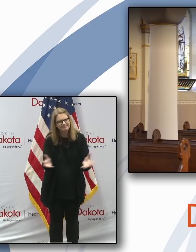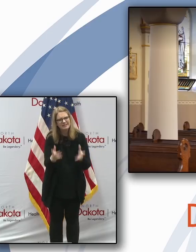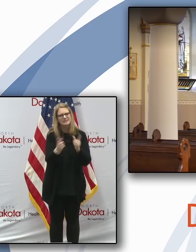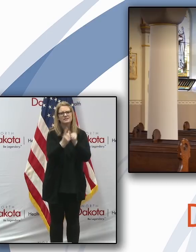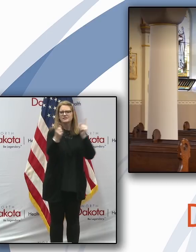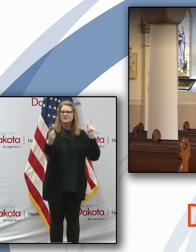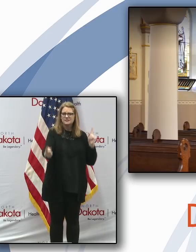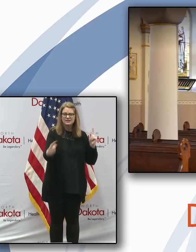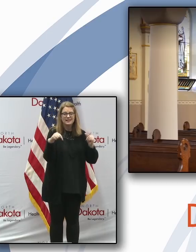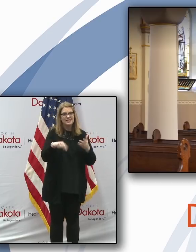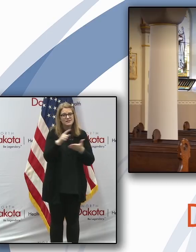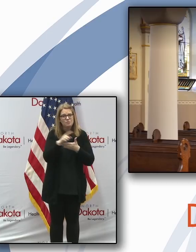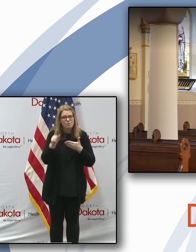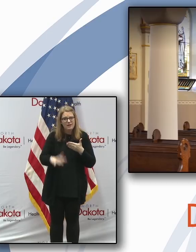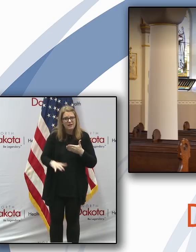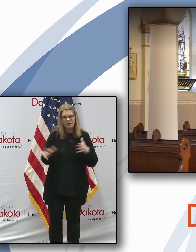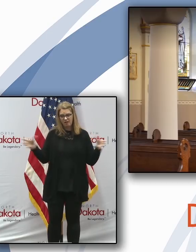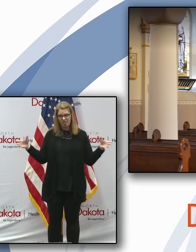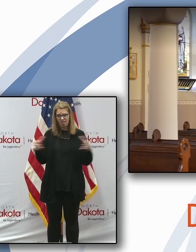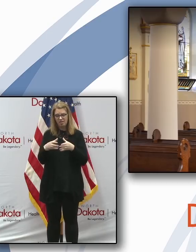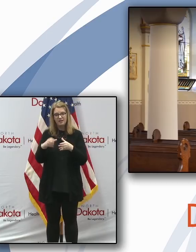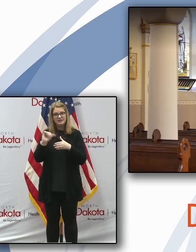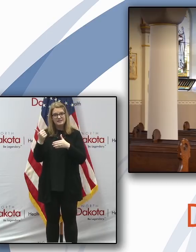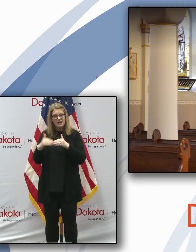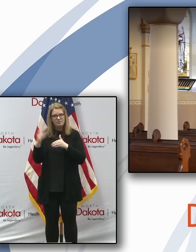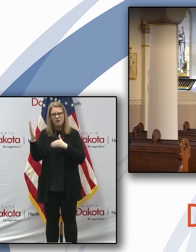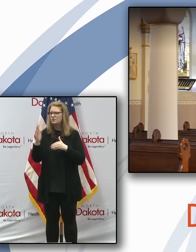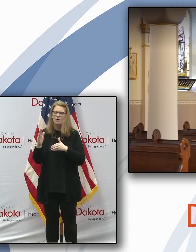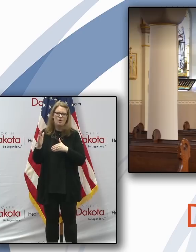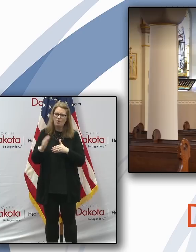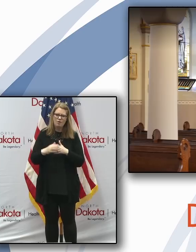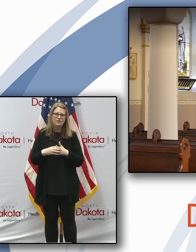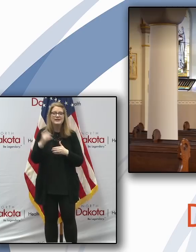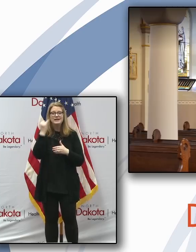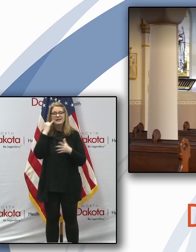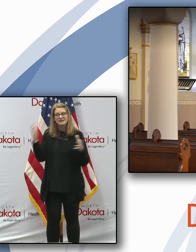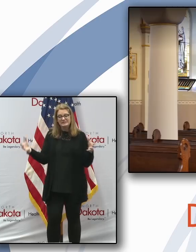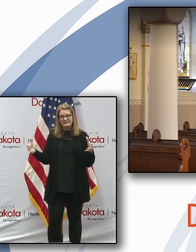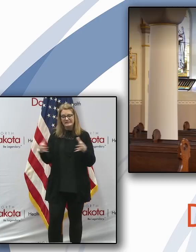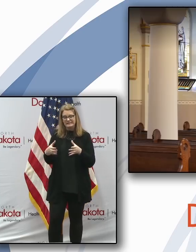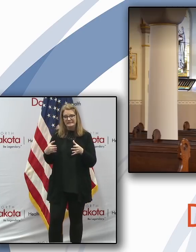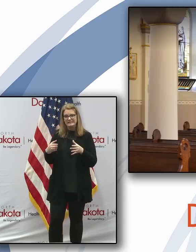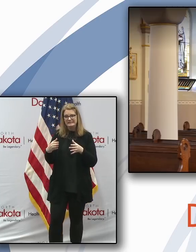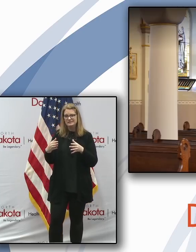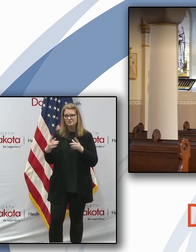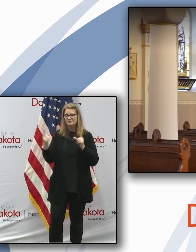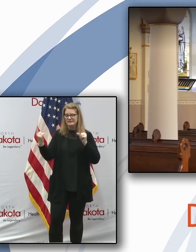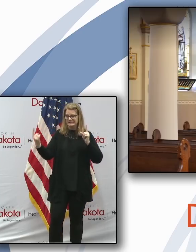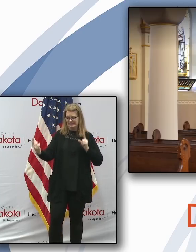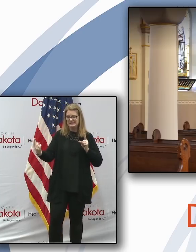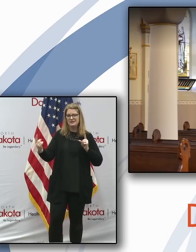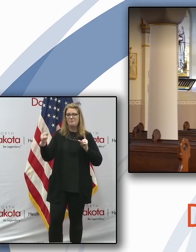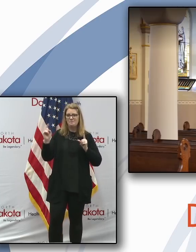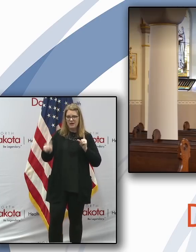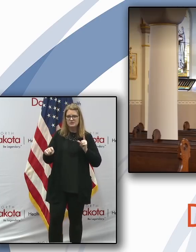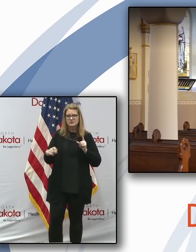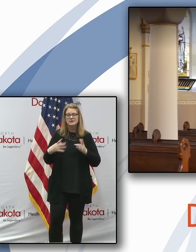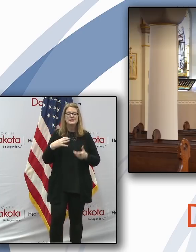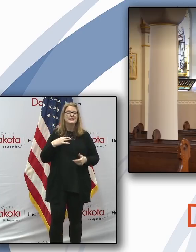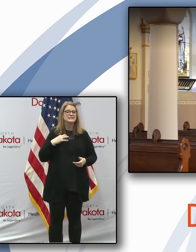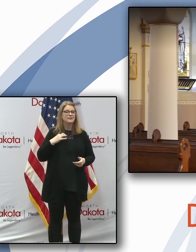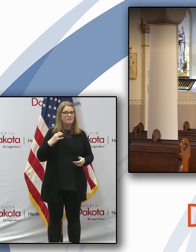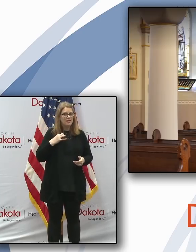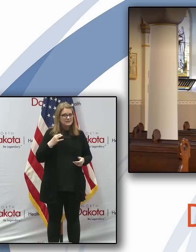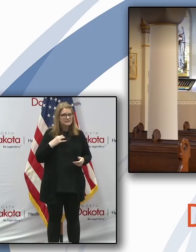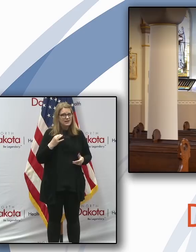not gather this weekend in groups of 10 or more. And if you do, maintain social distancing. This is, of course, voluntary guidance, not